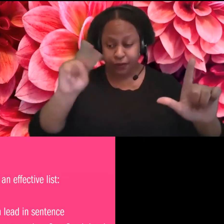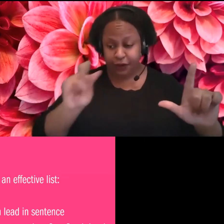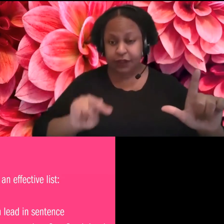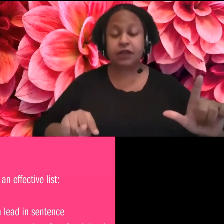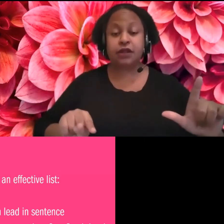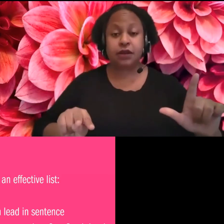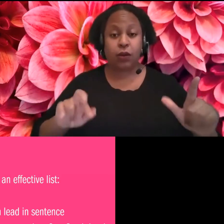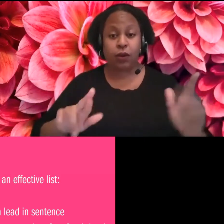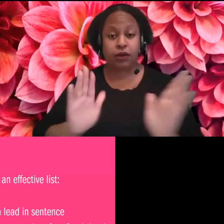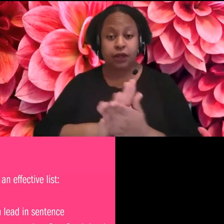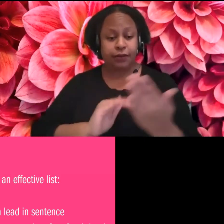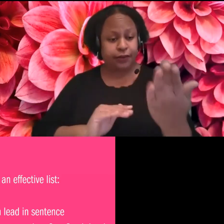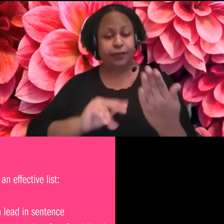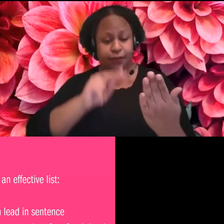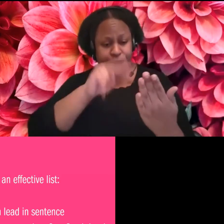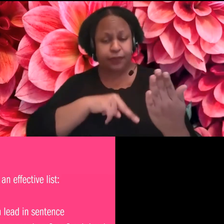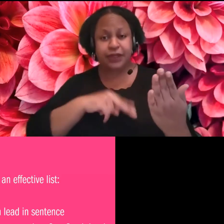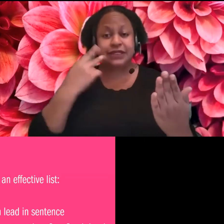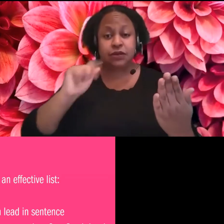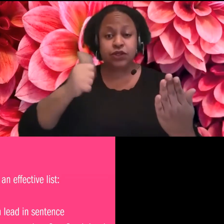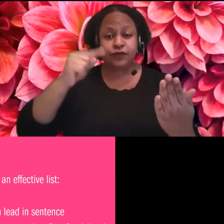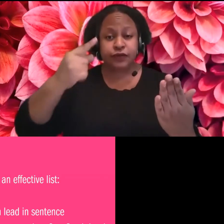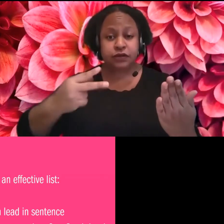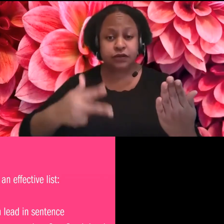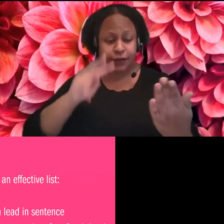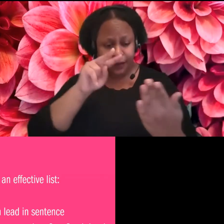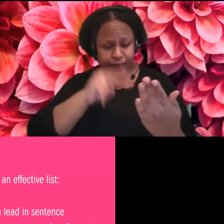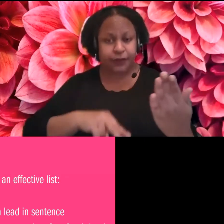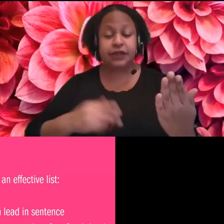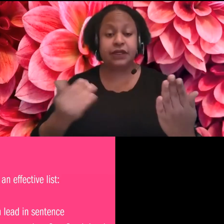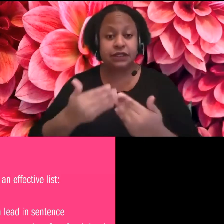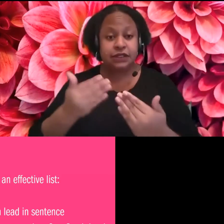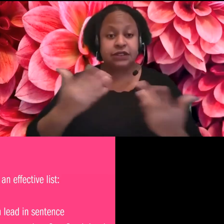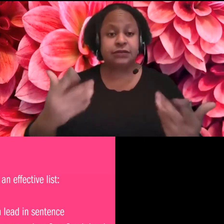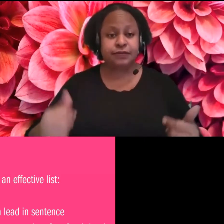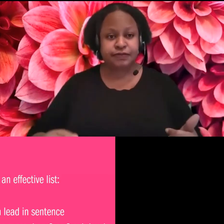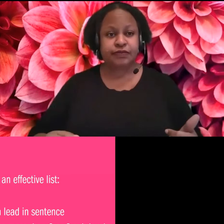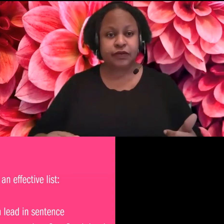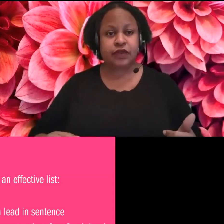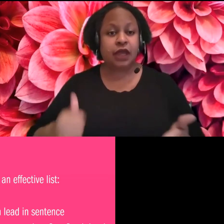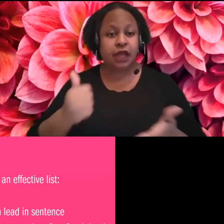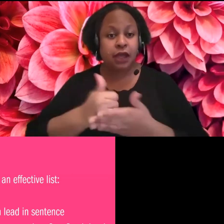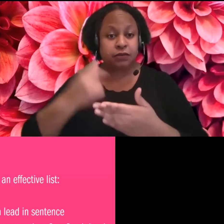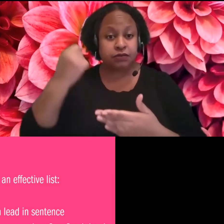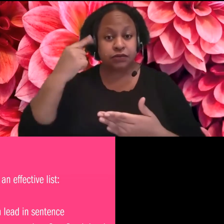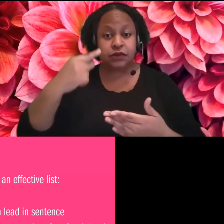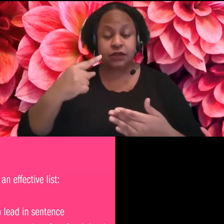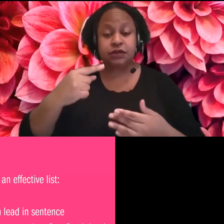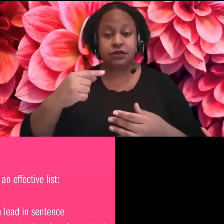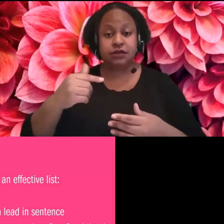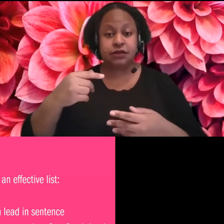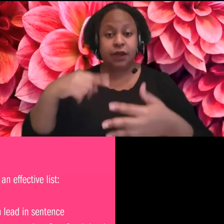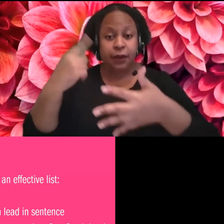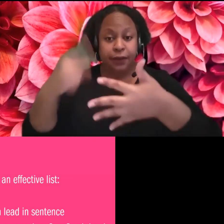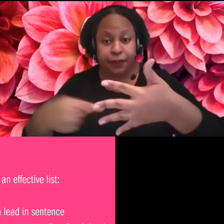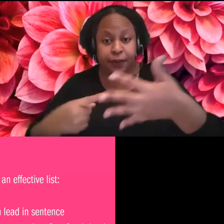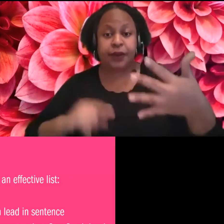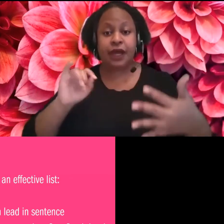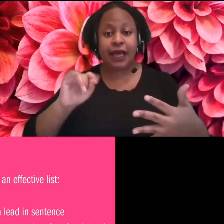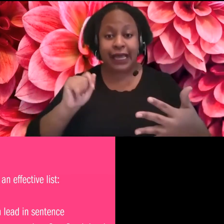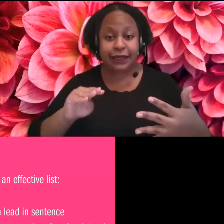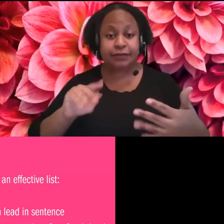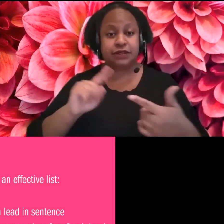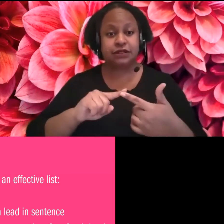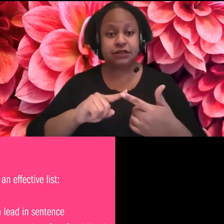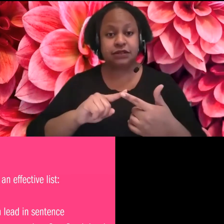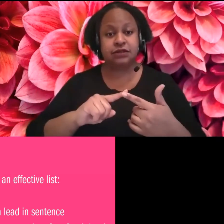they're an ideal way to present like items, conditions, and exceptions. Um, it just makes it easier to